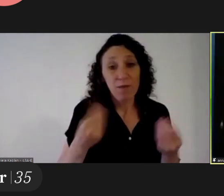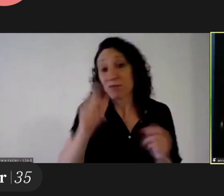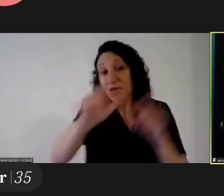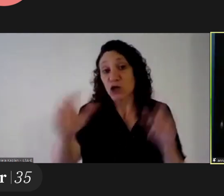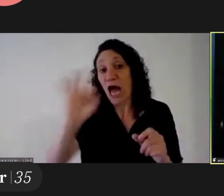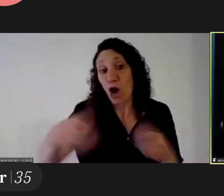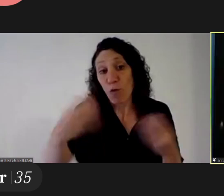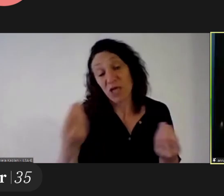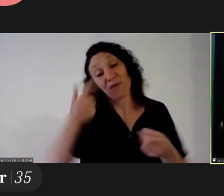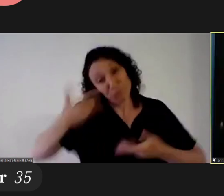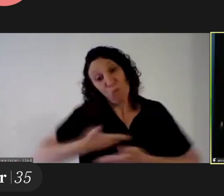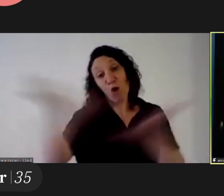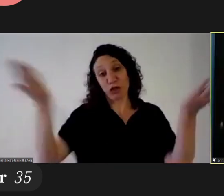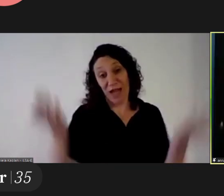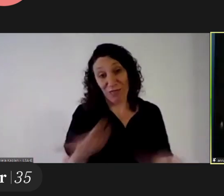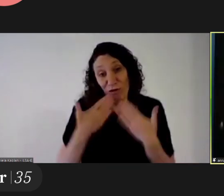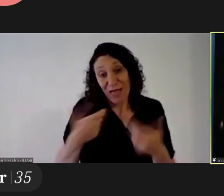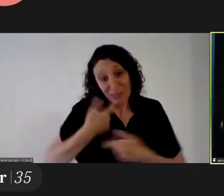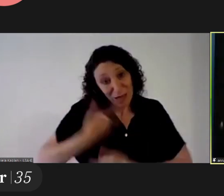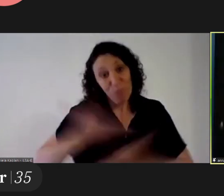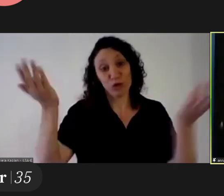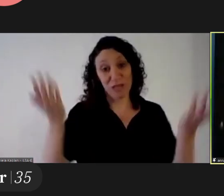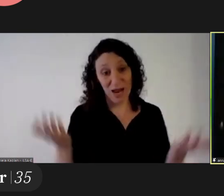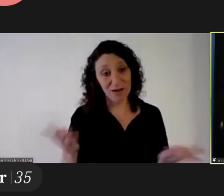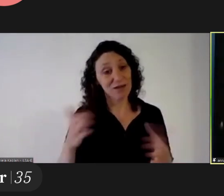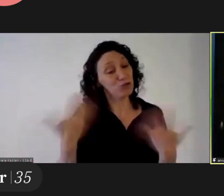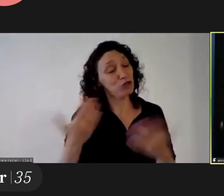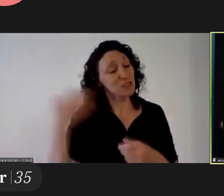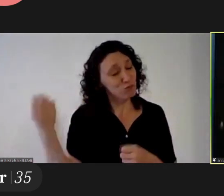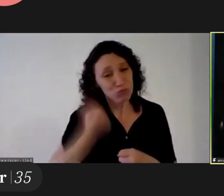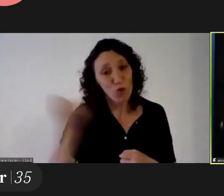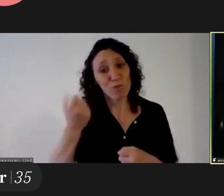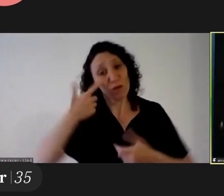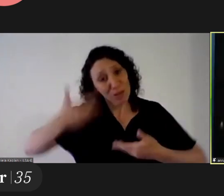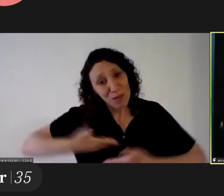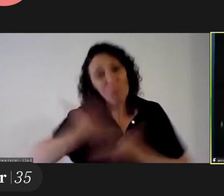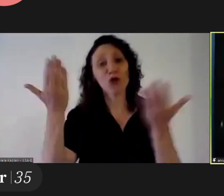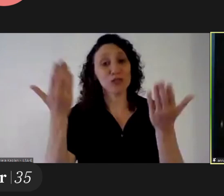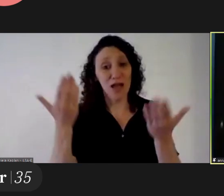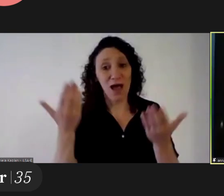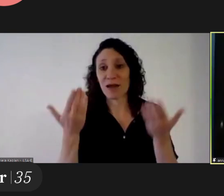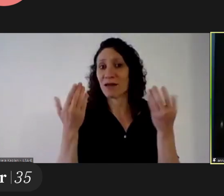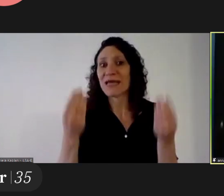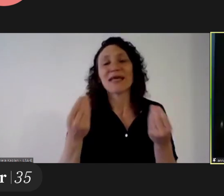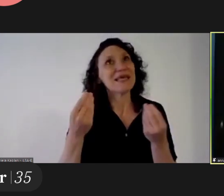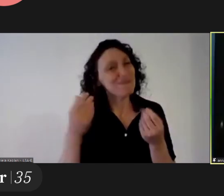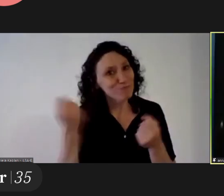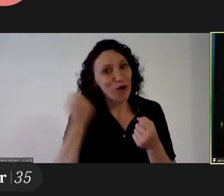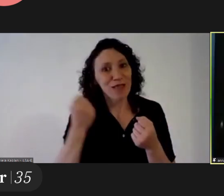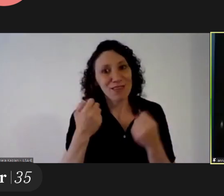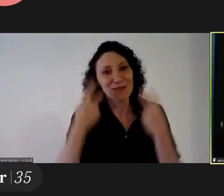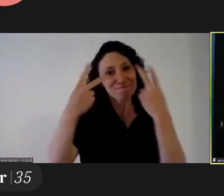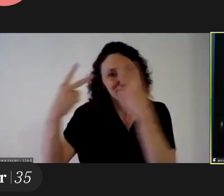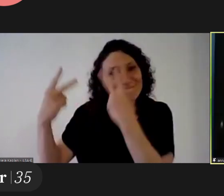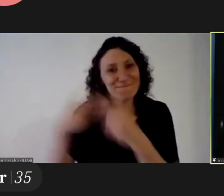women should is by exhibiting their exhibiting their work trying those films